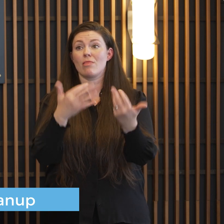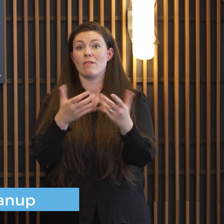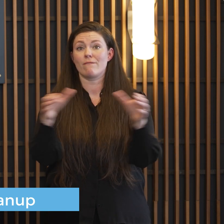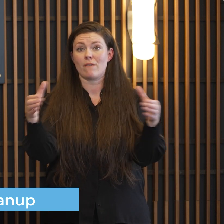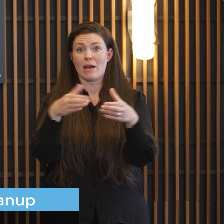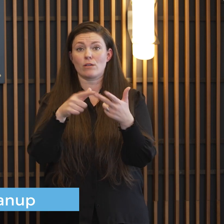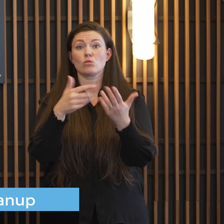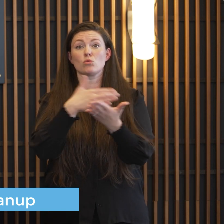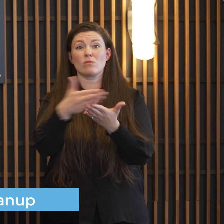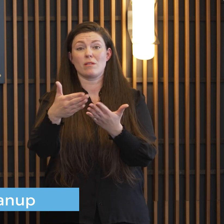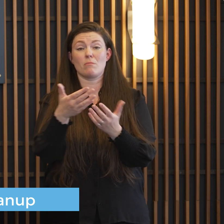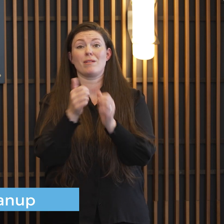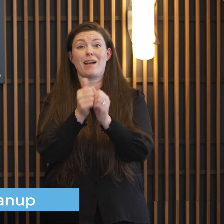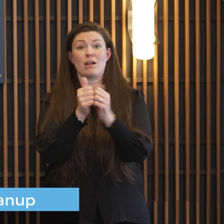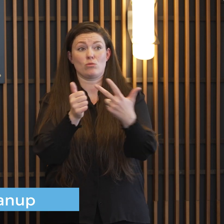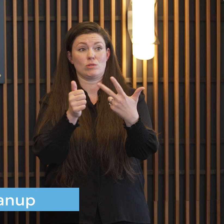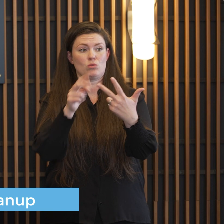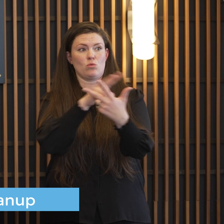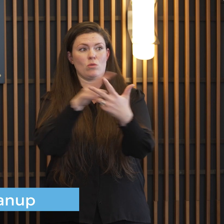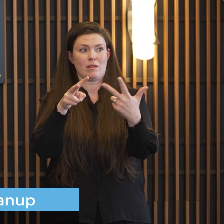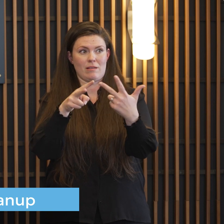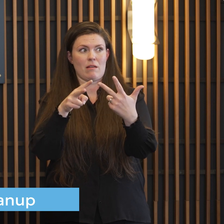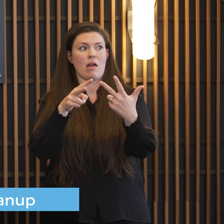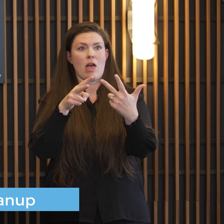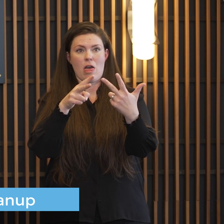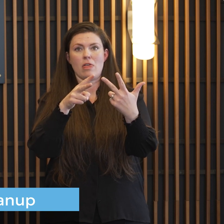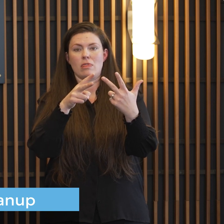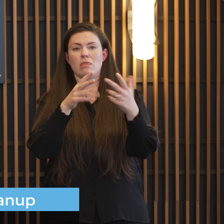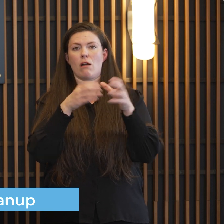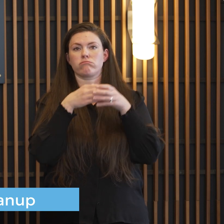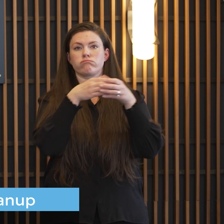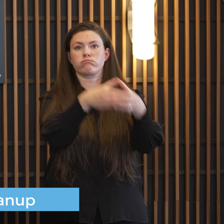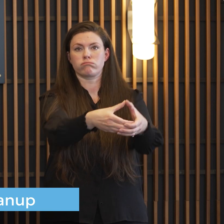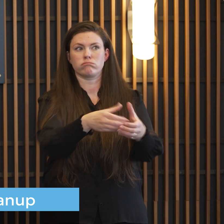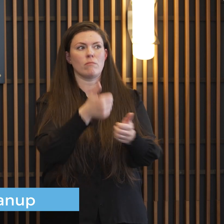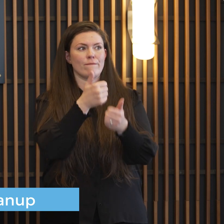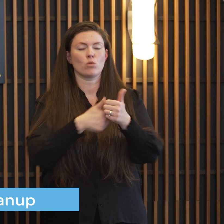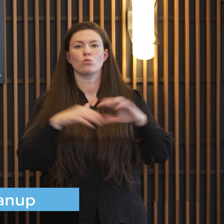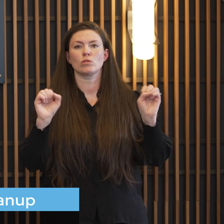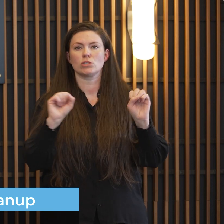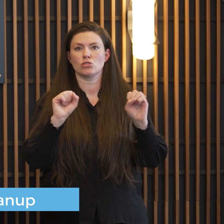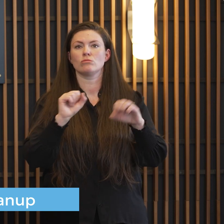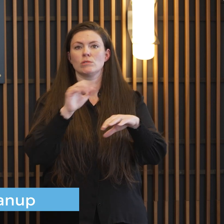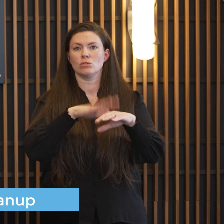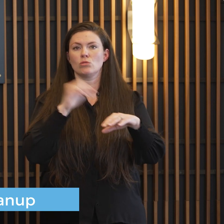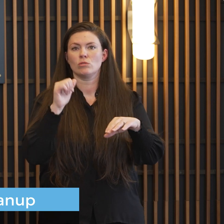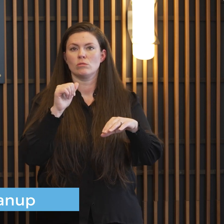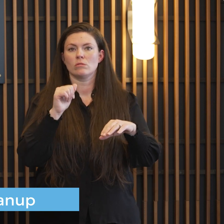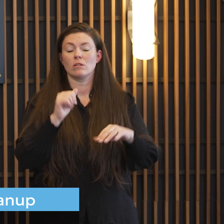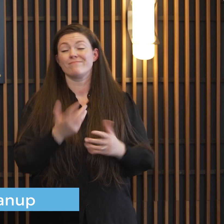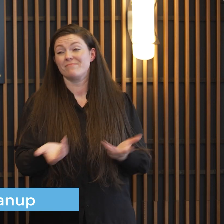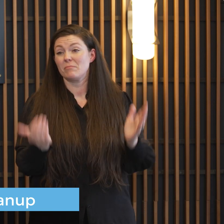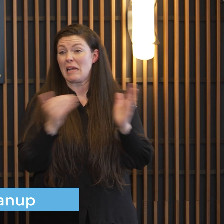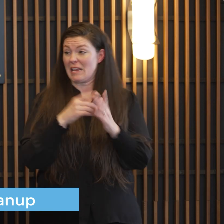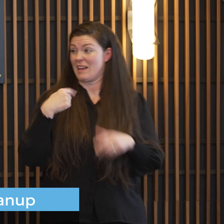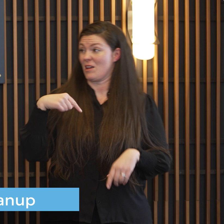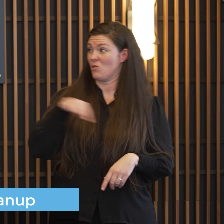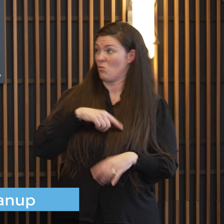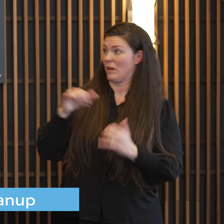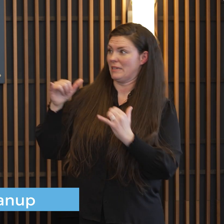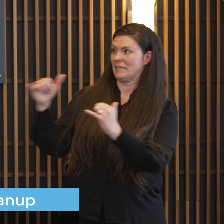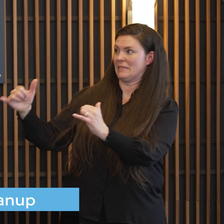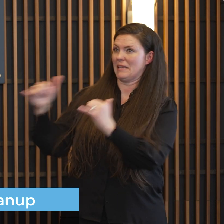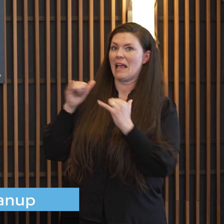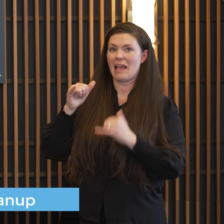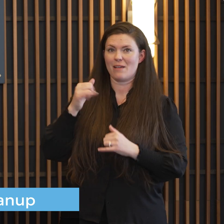and a plow would go on every one of those ems calls out into those so so yeah we're again we get stuck just like